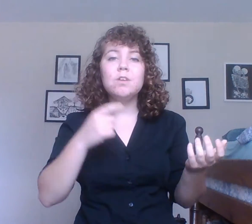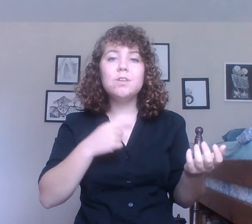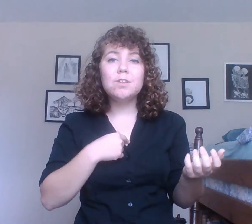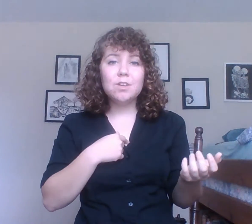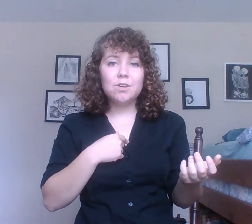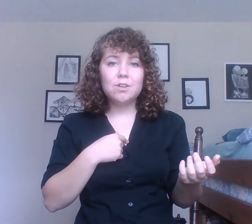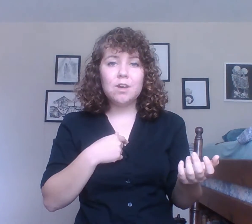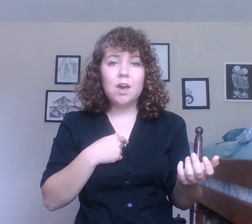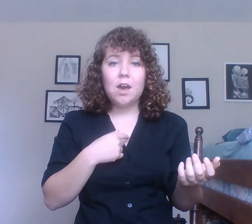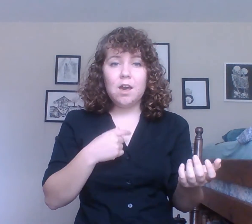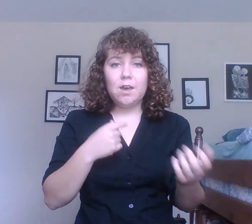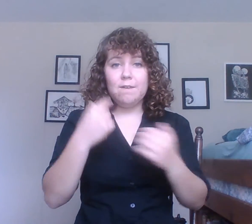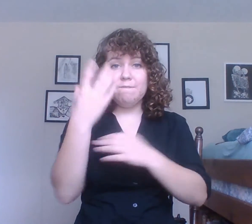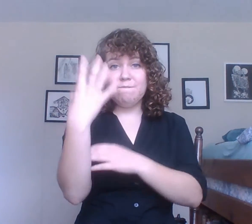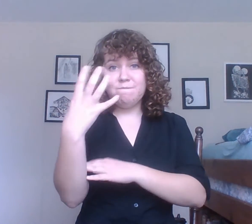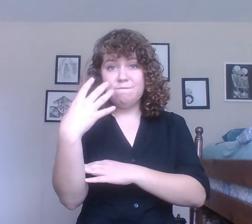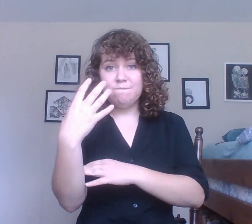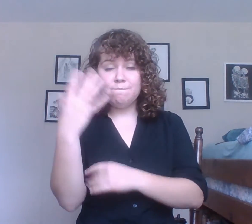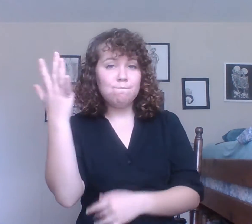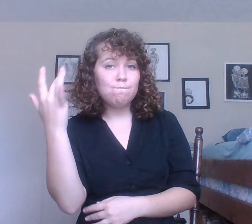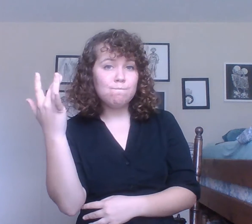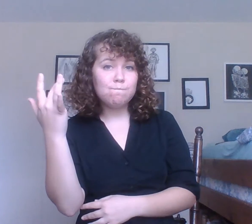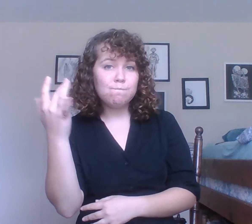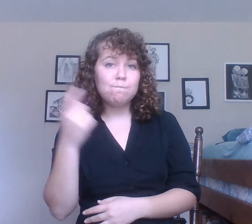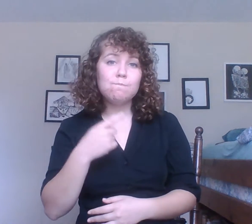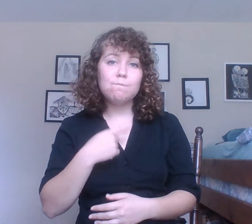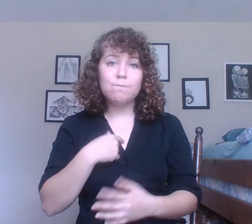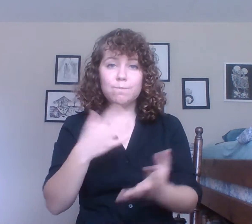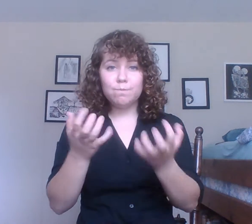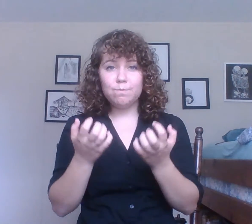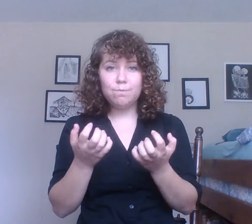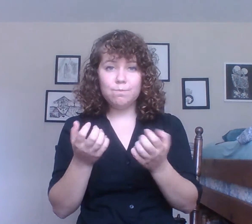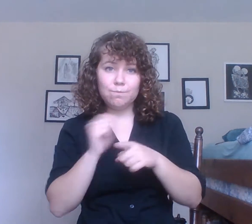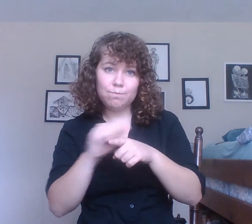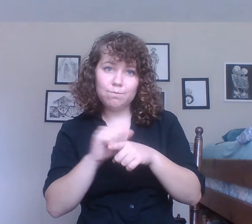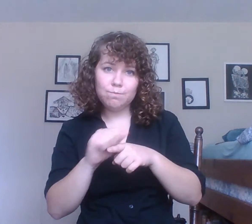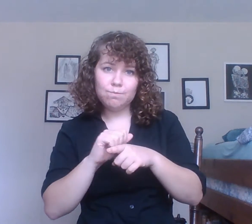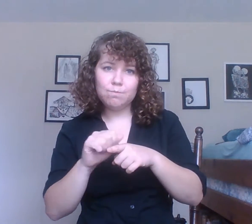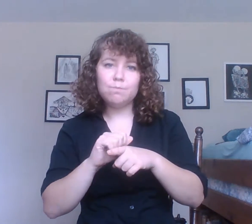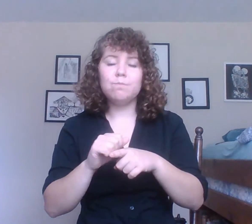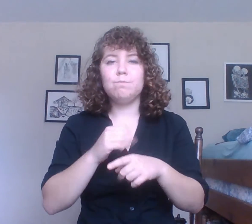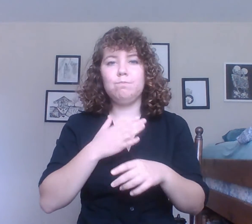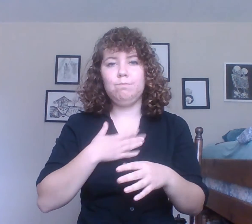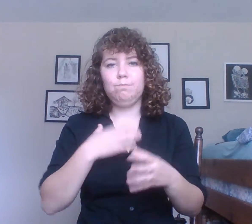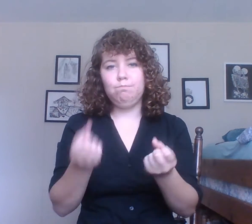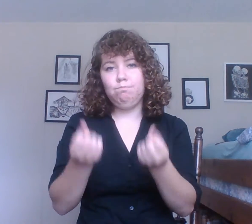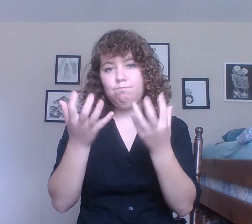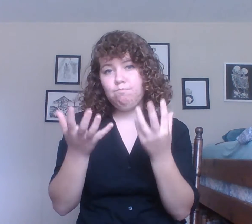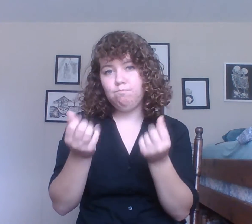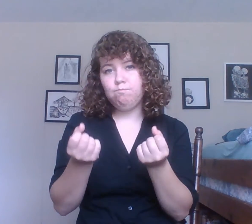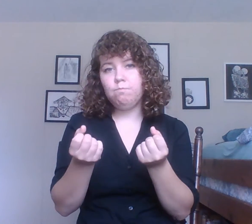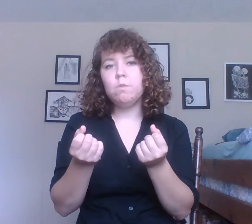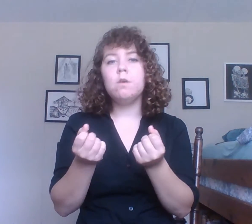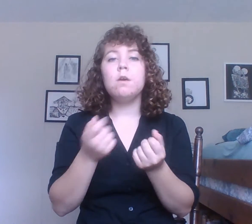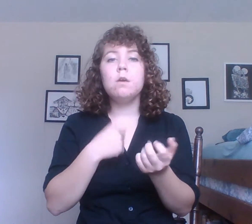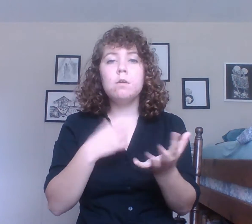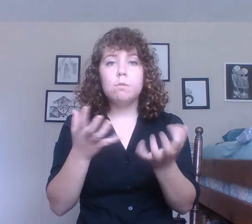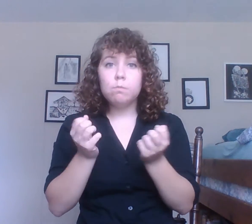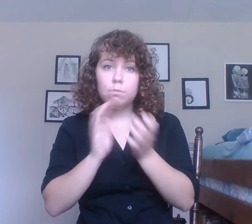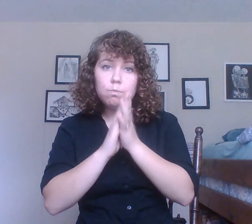and I'm video recording why I want to practice to become a my sign skill